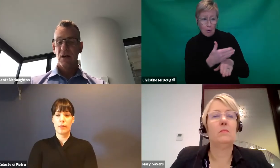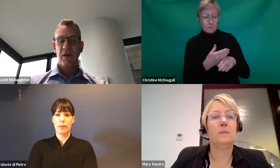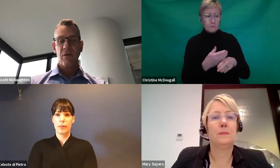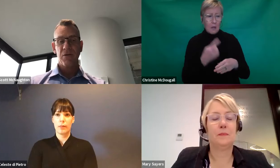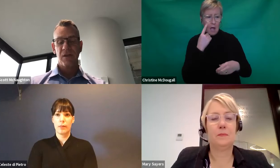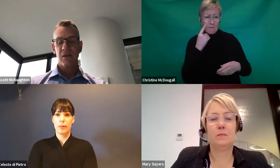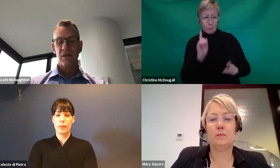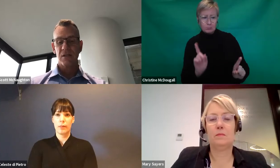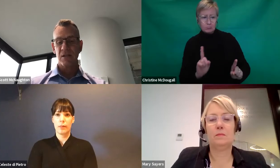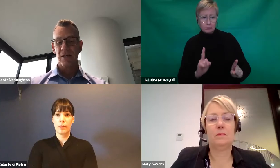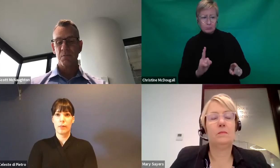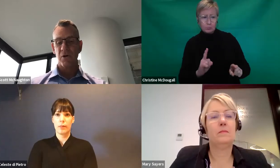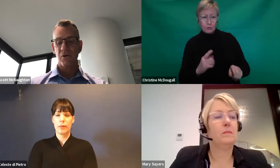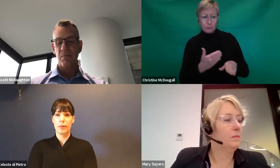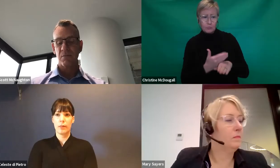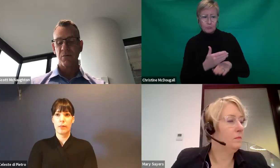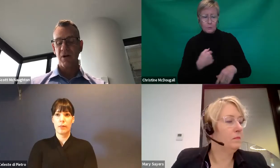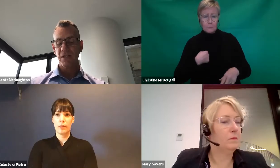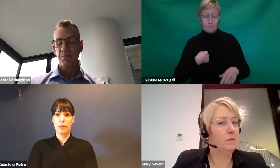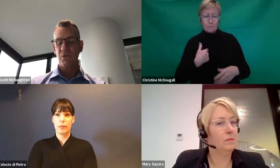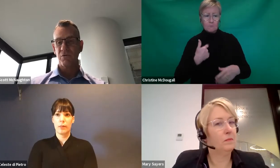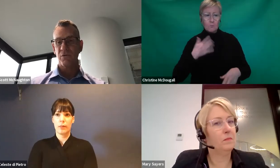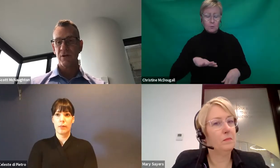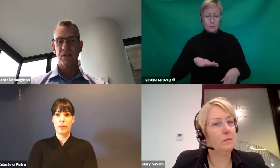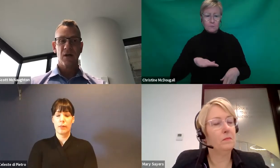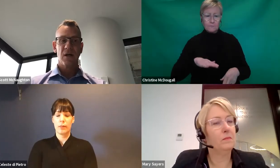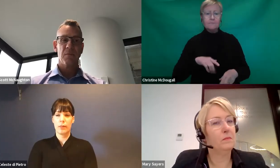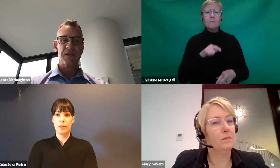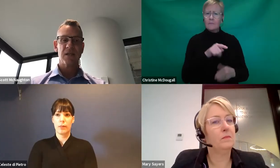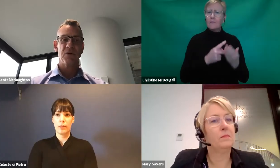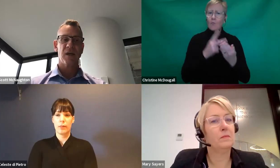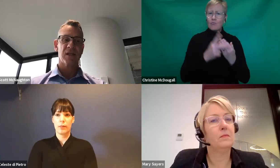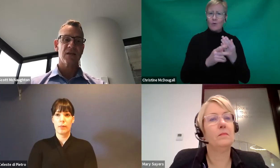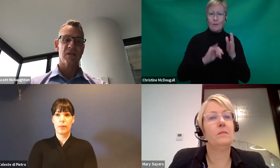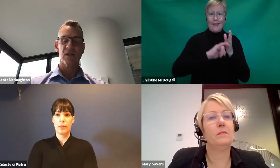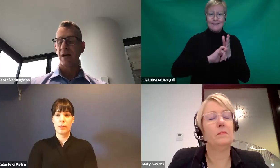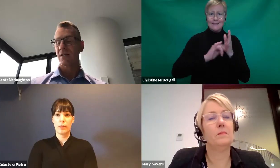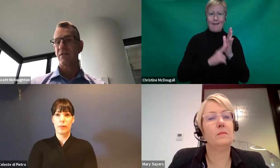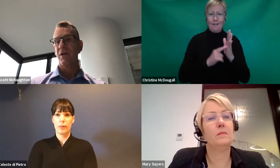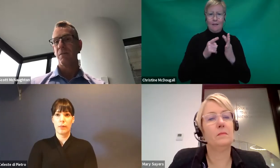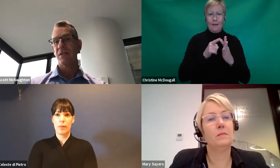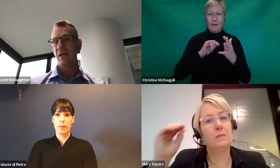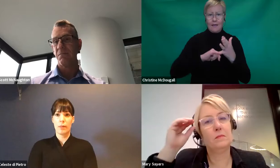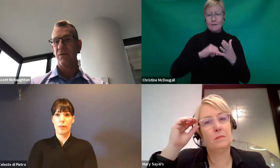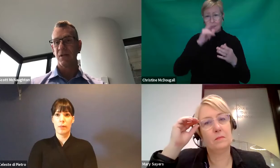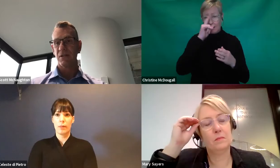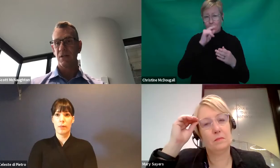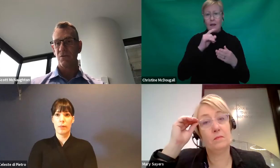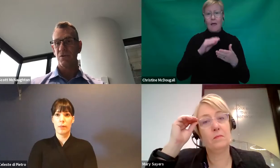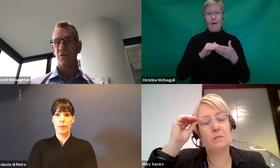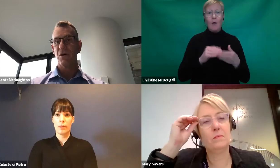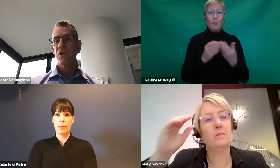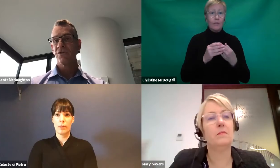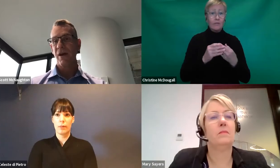But the other thing that the SLES program can provide support for is capacity building activities like developing team building